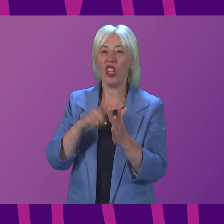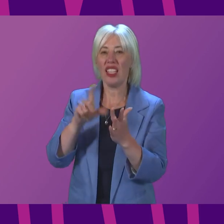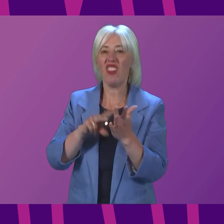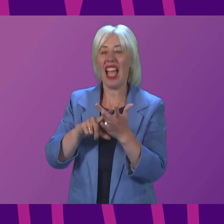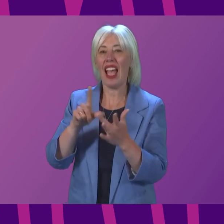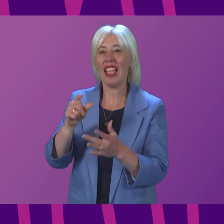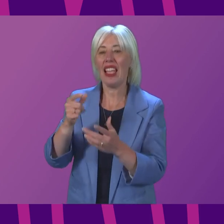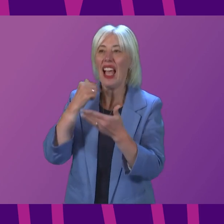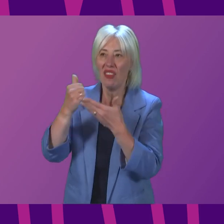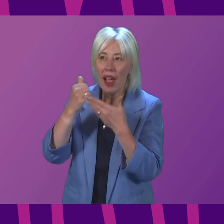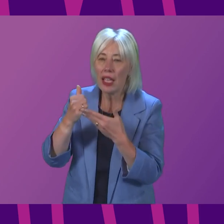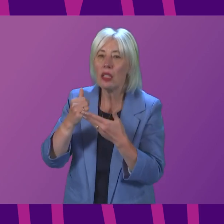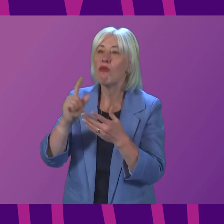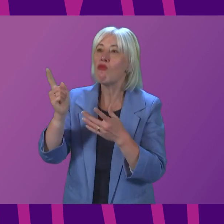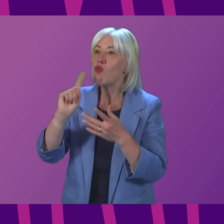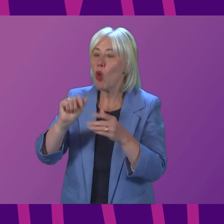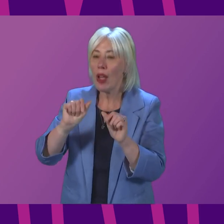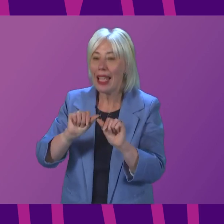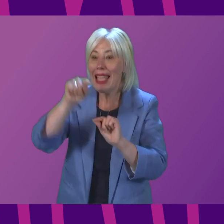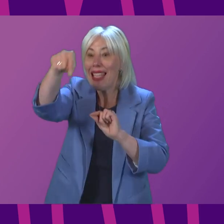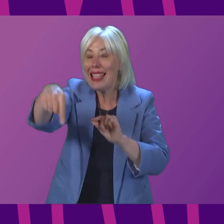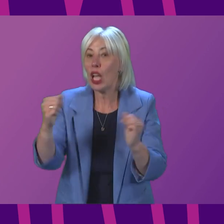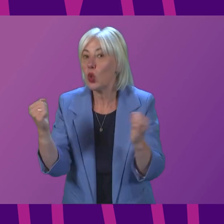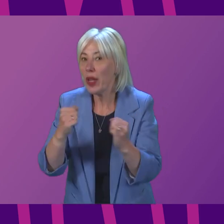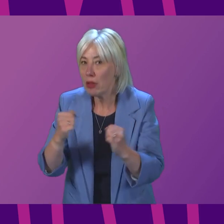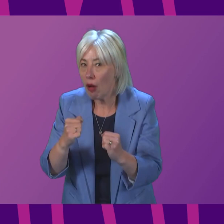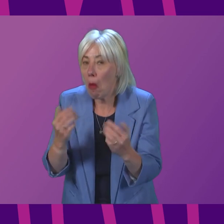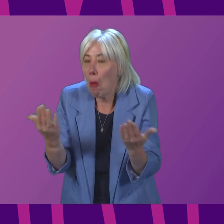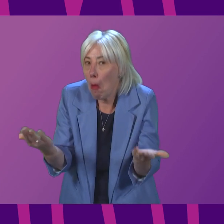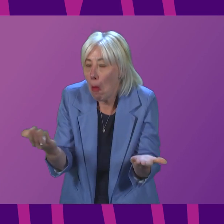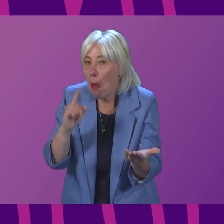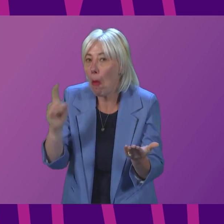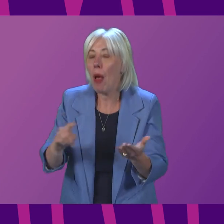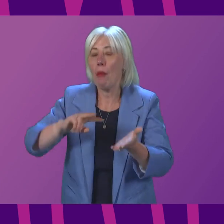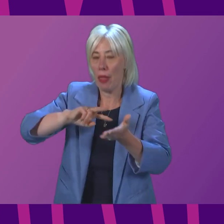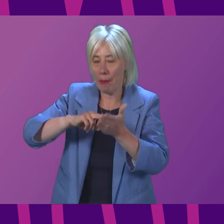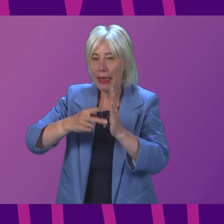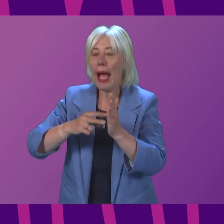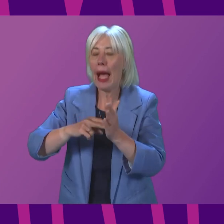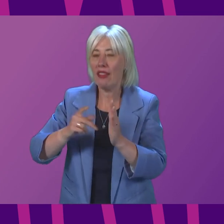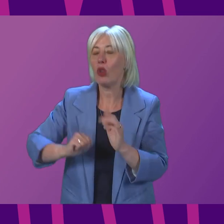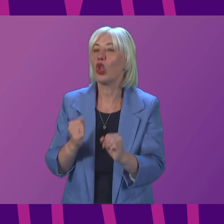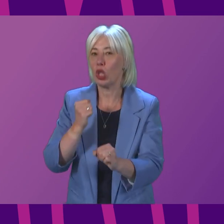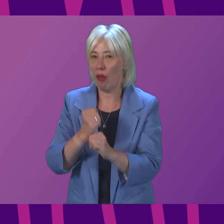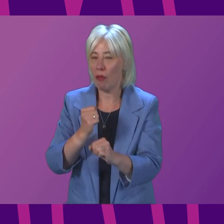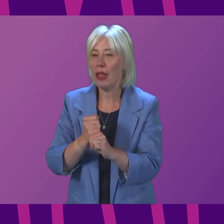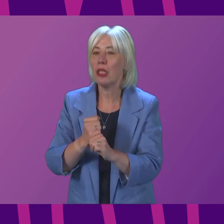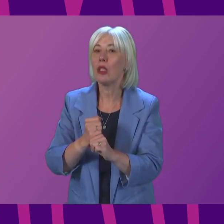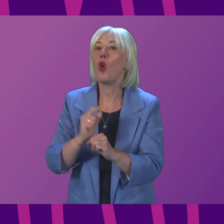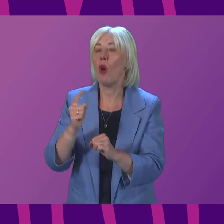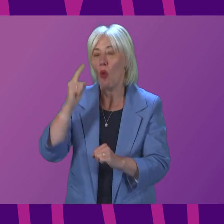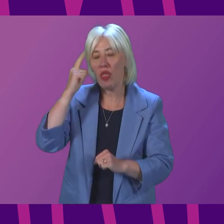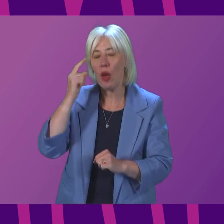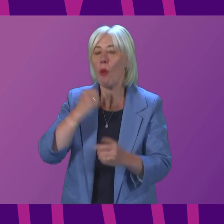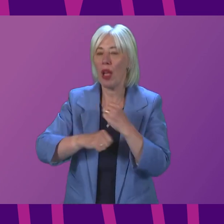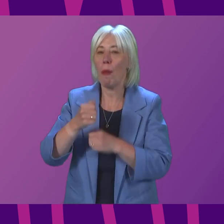on what may be required as we go into next winter. My expectation and certainly the planning assumption of the Scottish Government is that this will be a